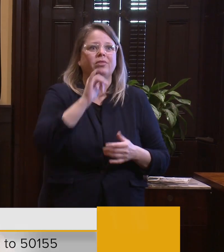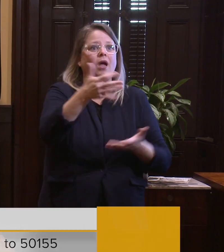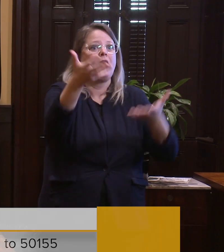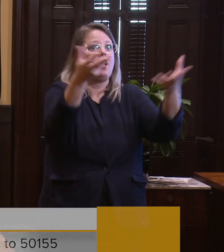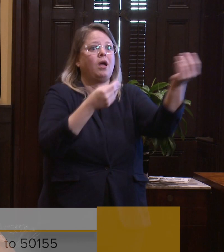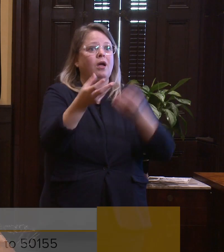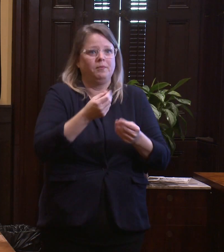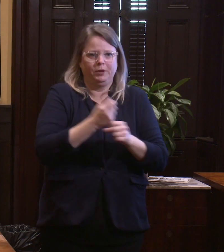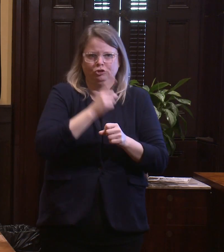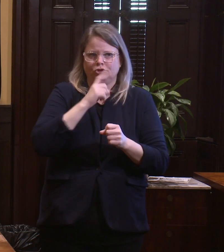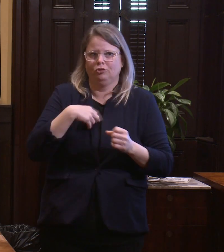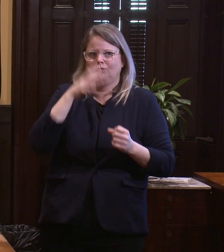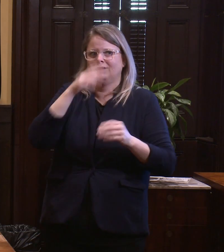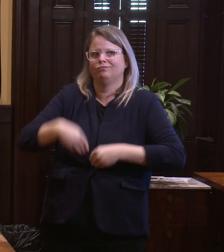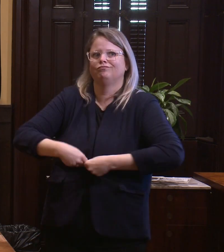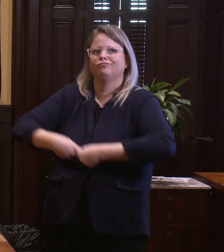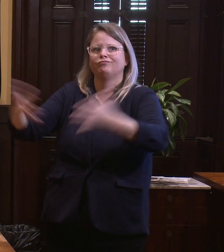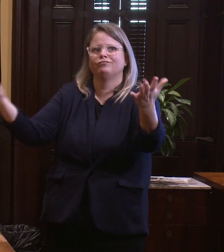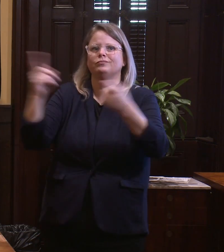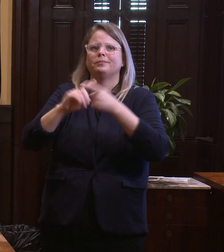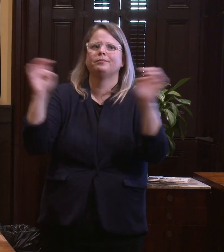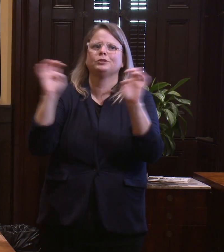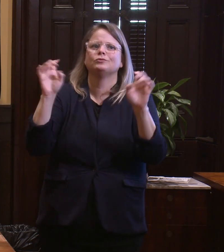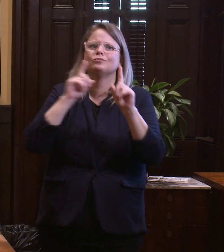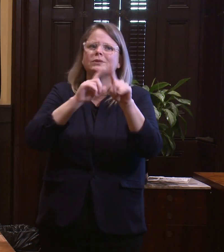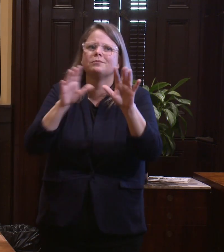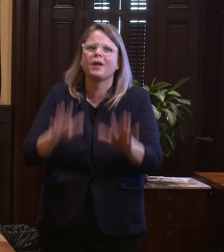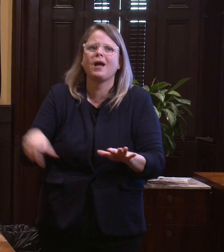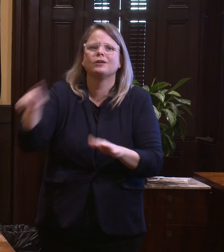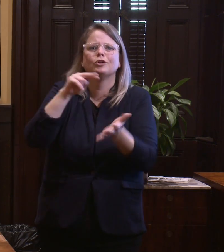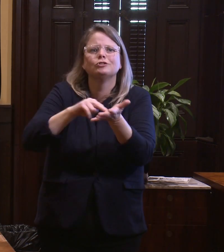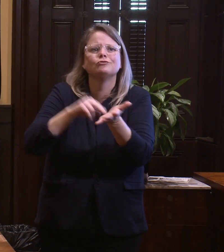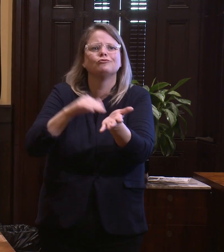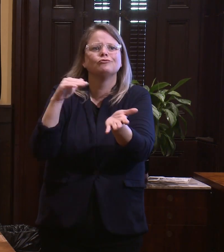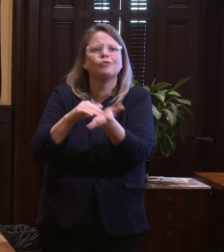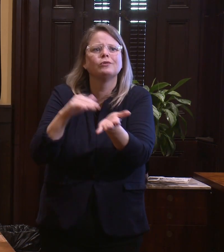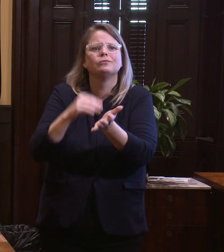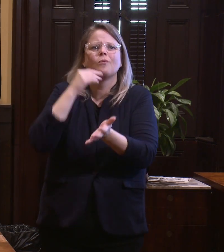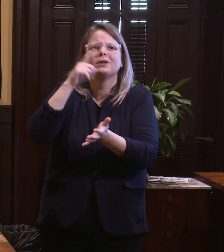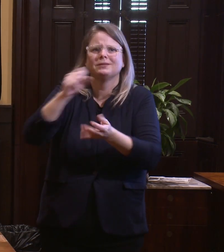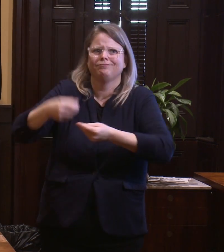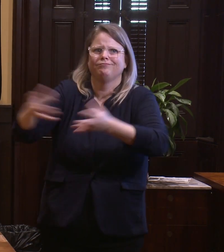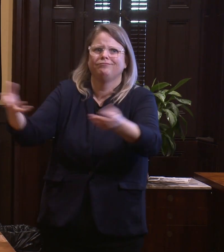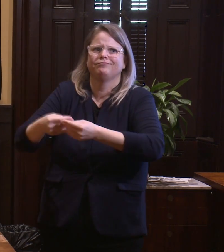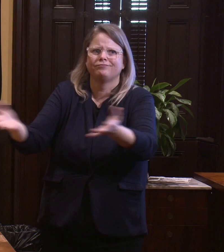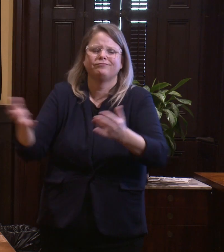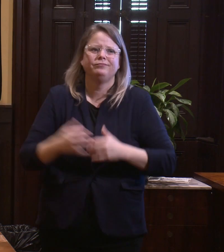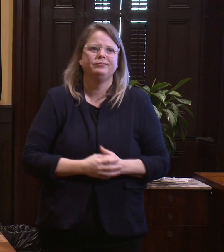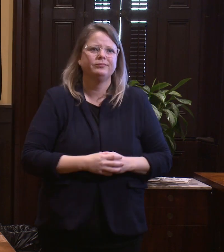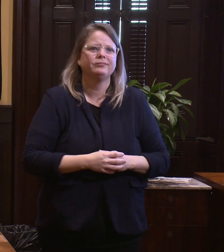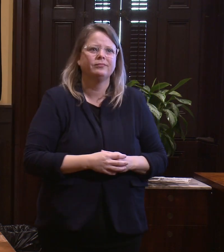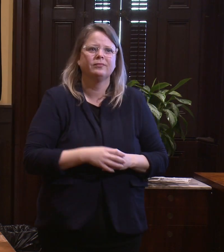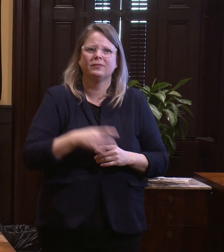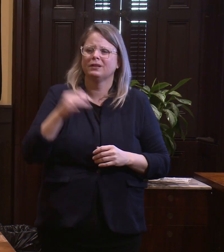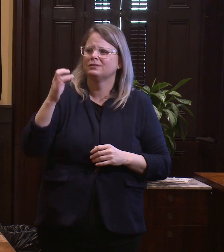-19 emergency response efforts. Joanne, please let people know how they can support this work.